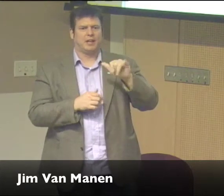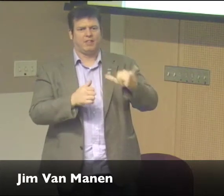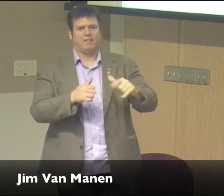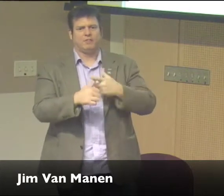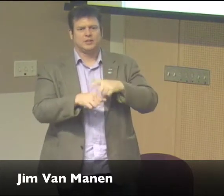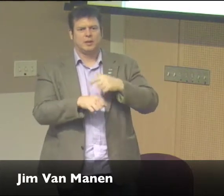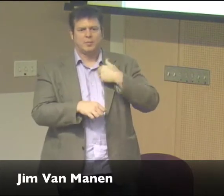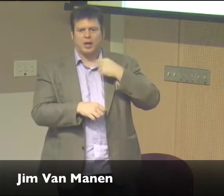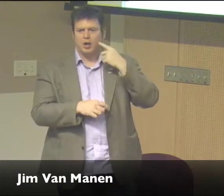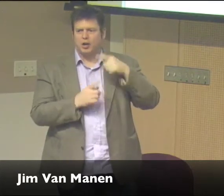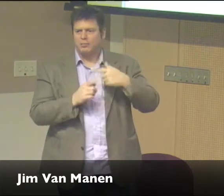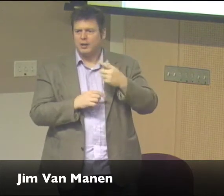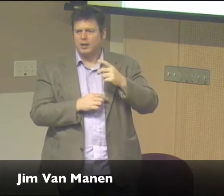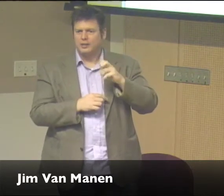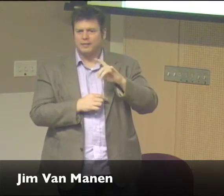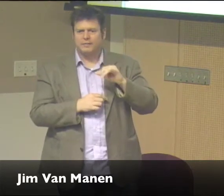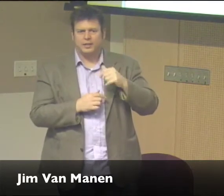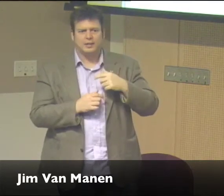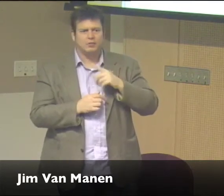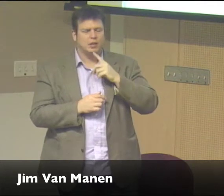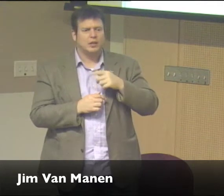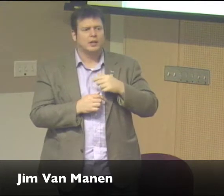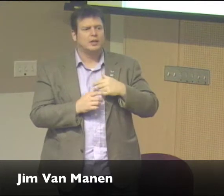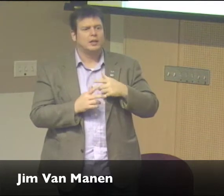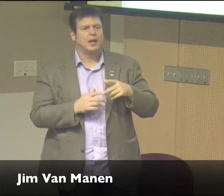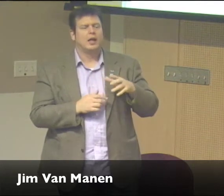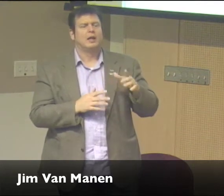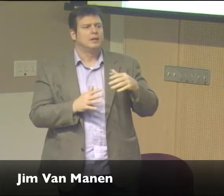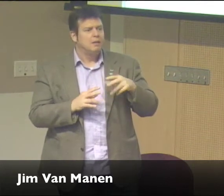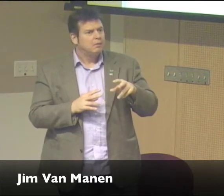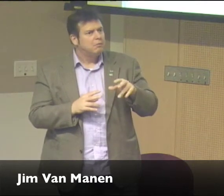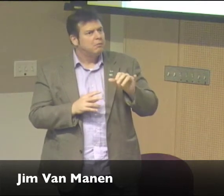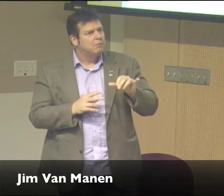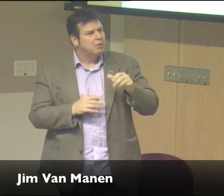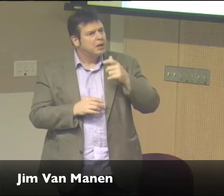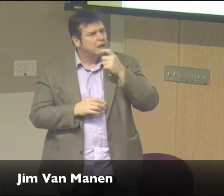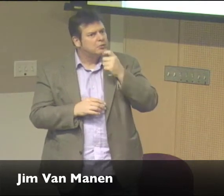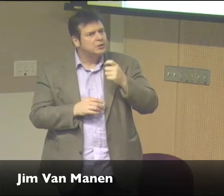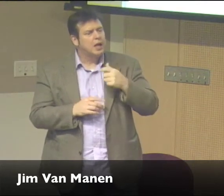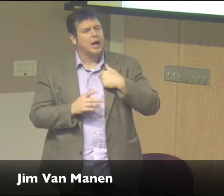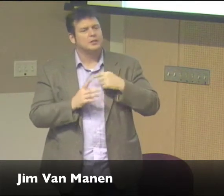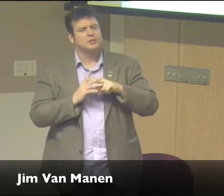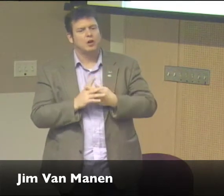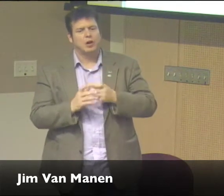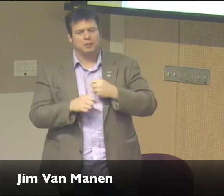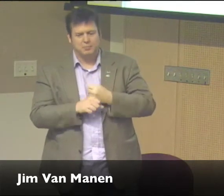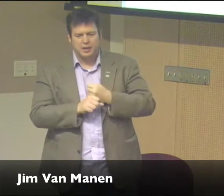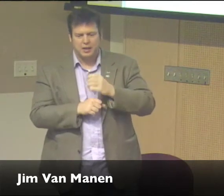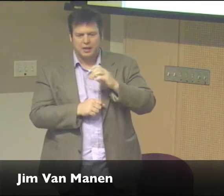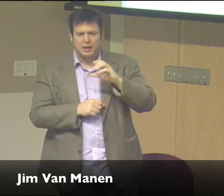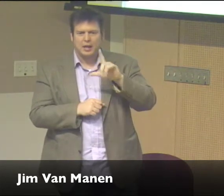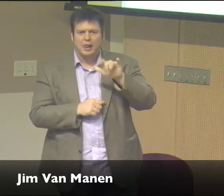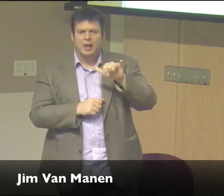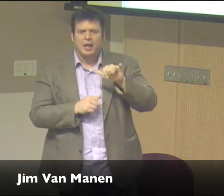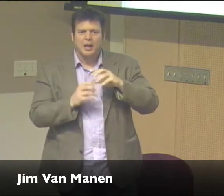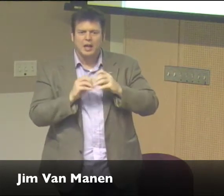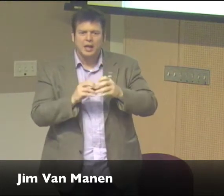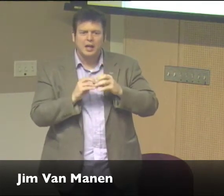And that was the first time they had heard about Divya. So I thought, wow, that's really interesting. And so I started making